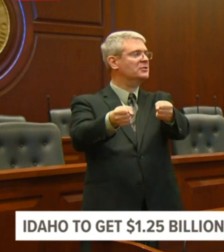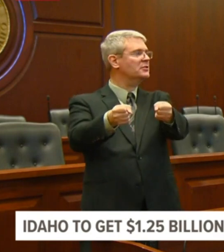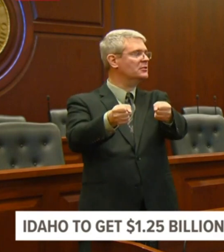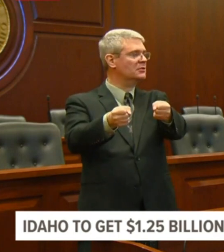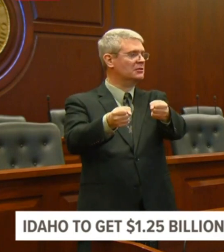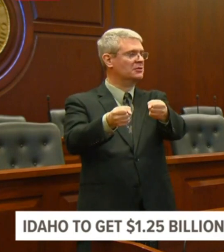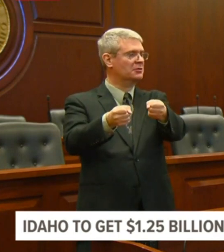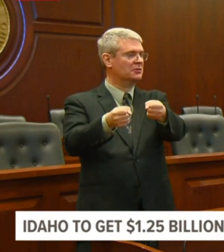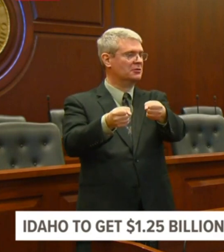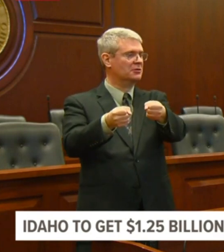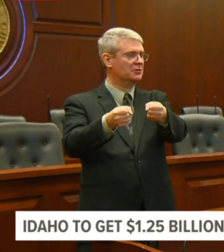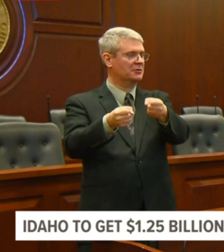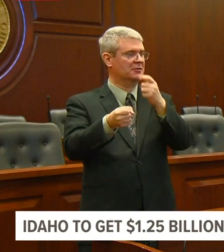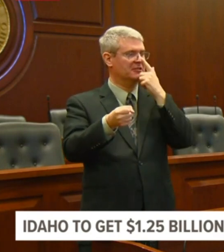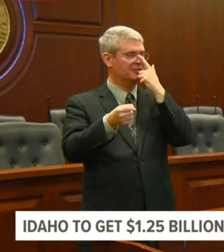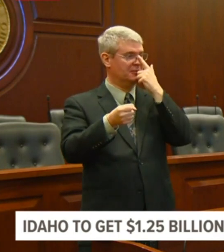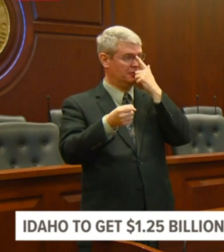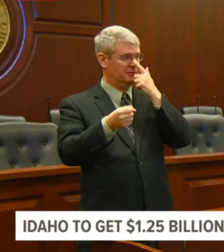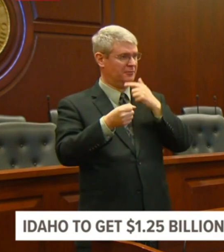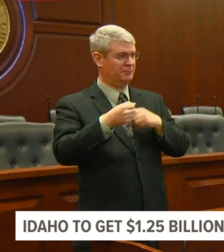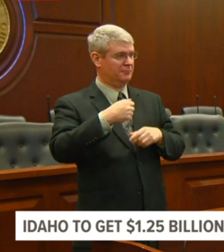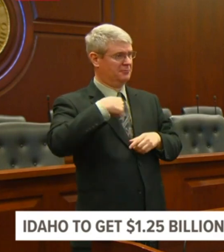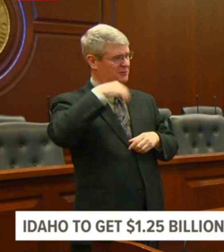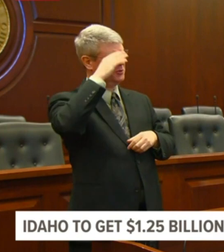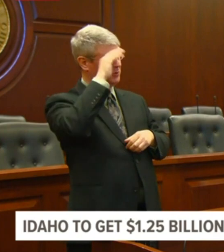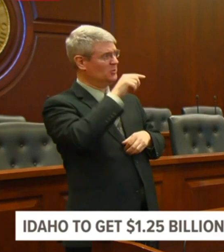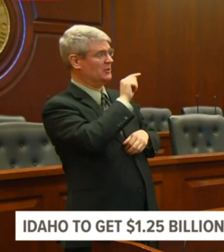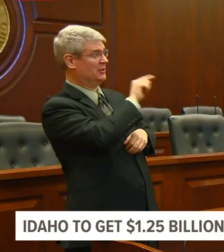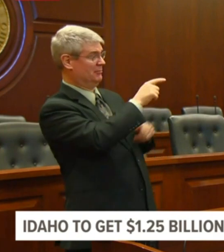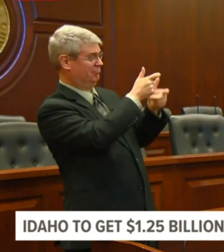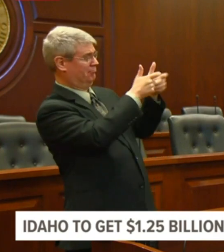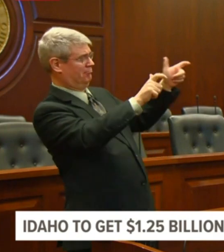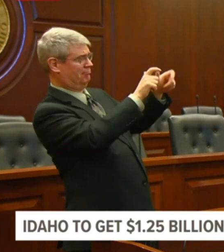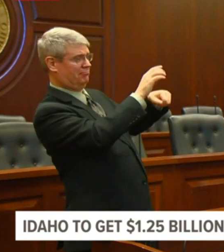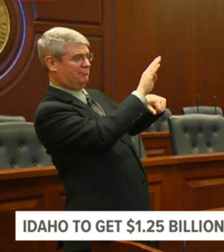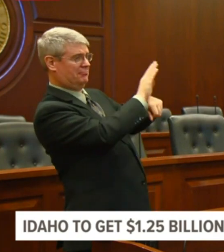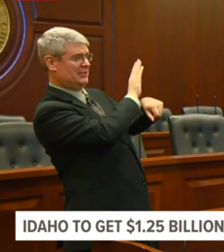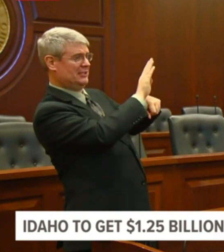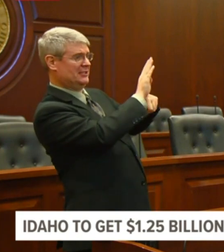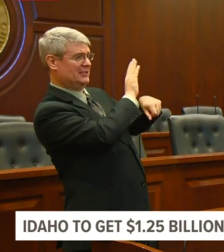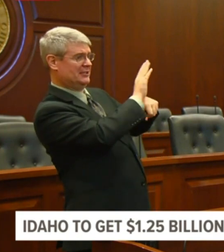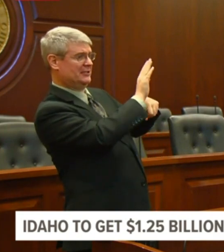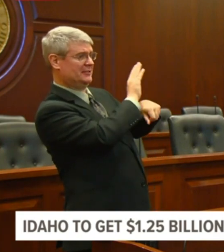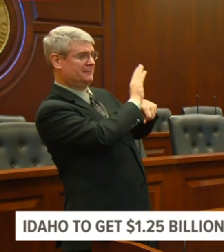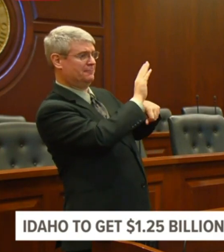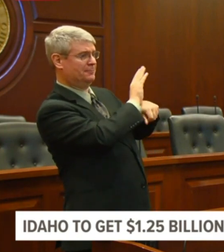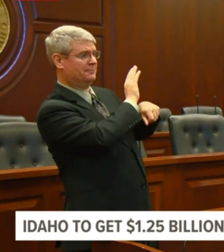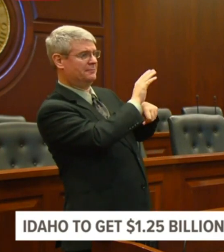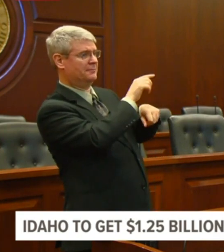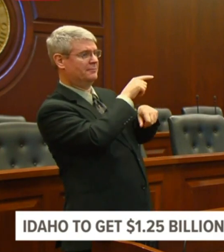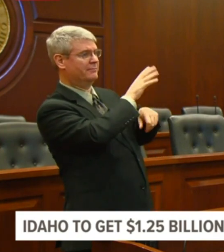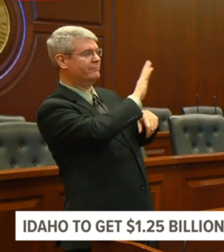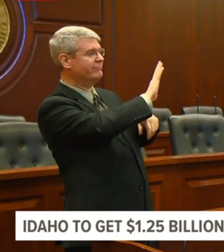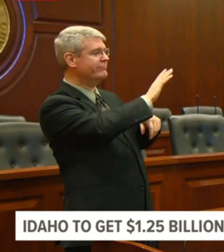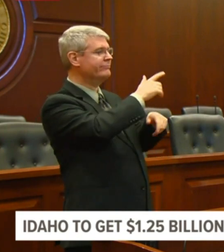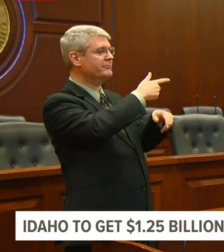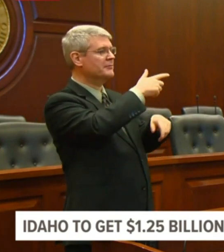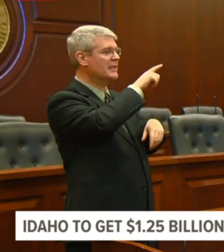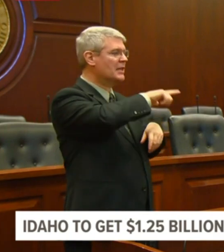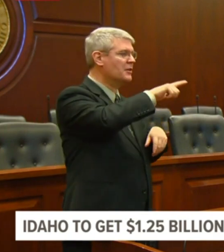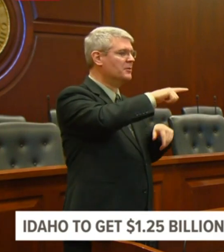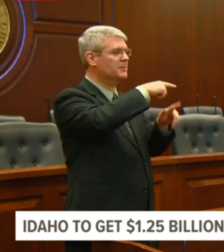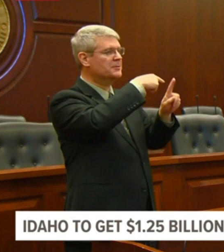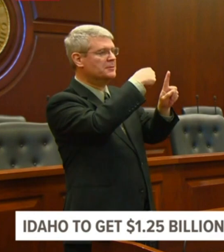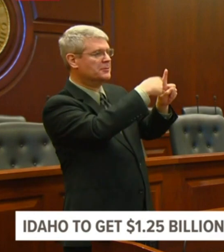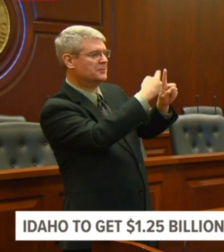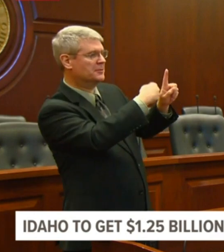larger commercial renters, landlords, are available for these